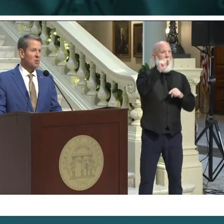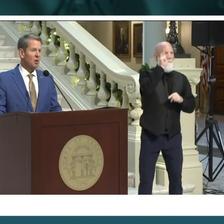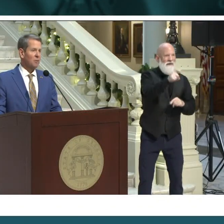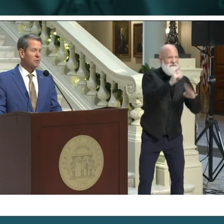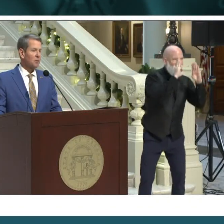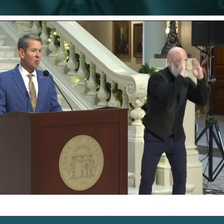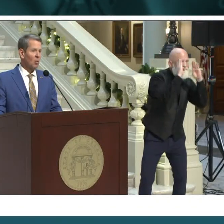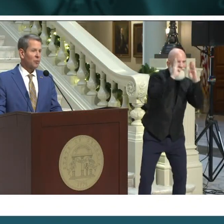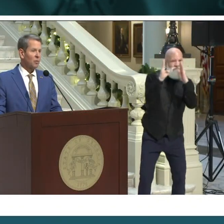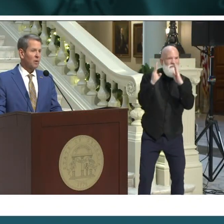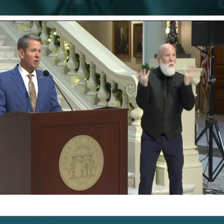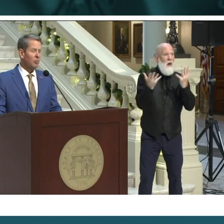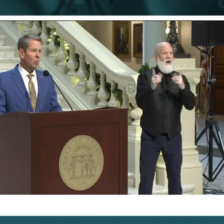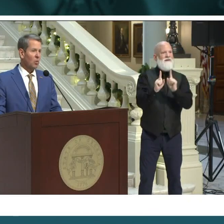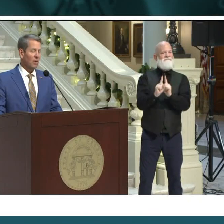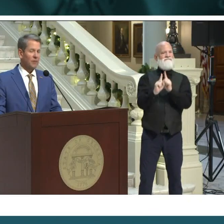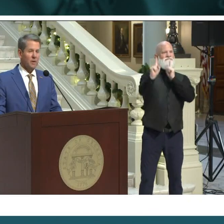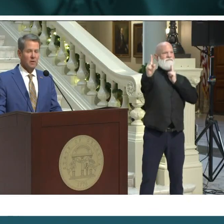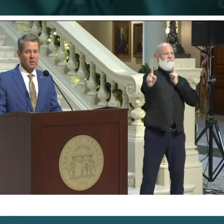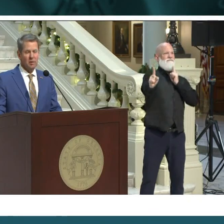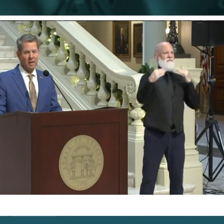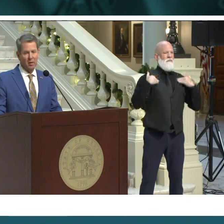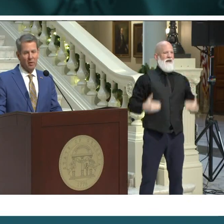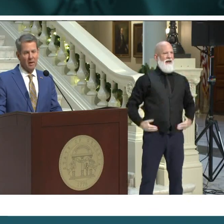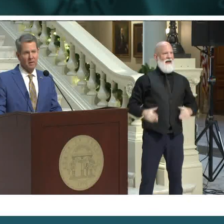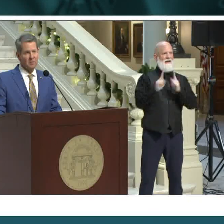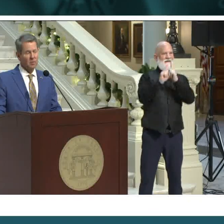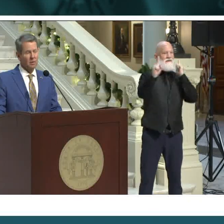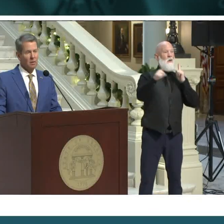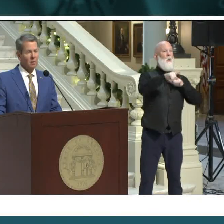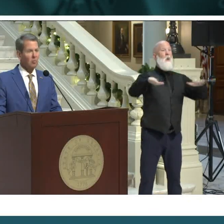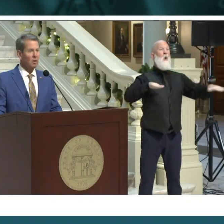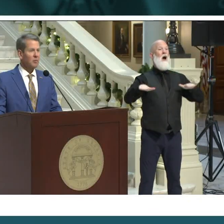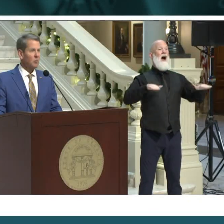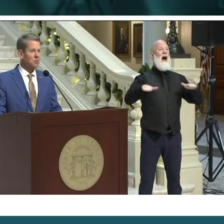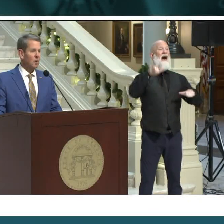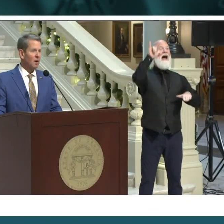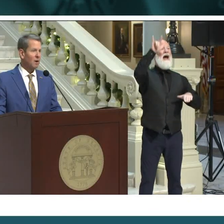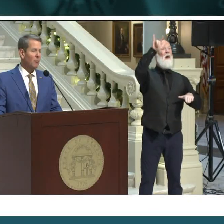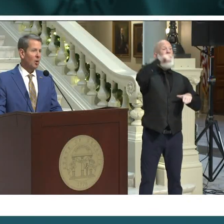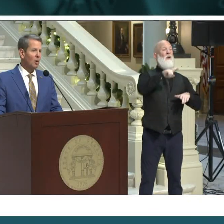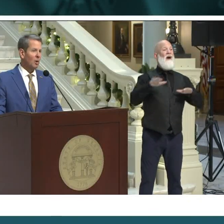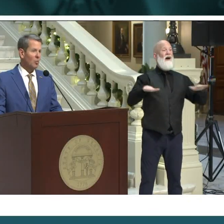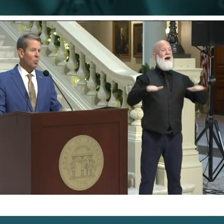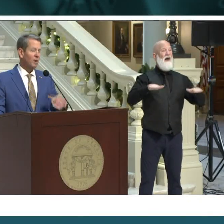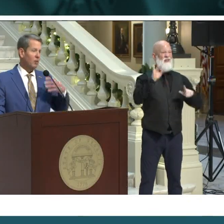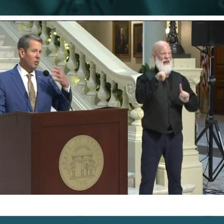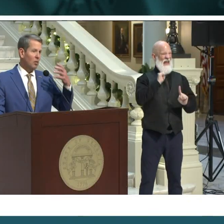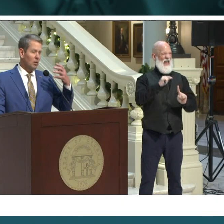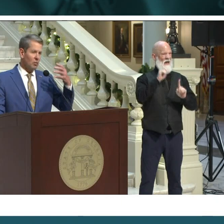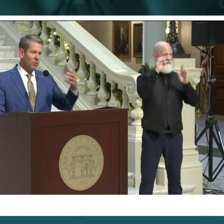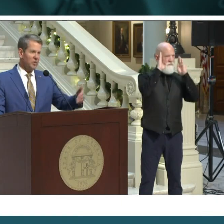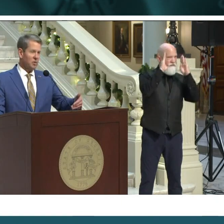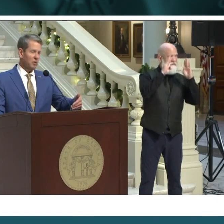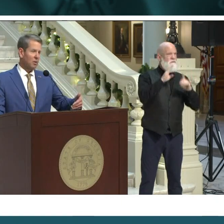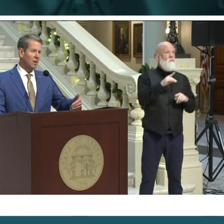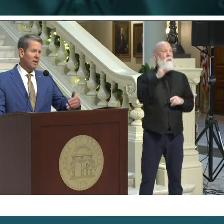themselves if they're going through the airport. I think the airlines have done an unbelievable job on the way they're